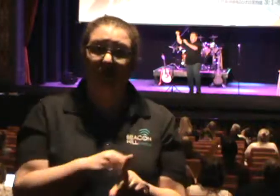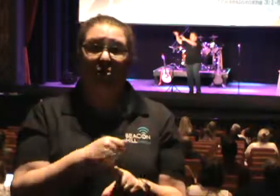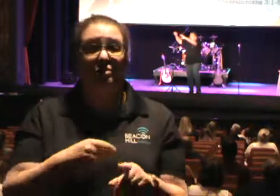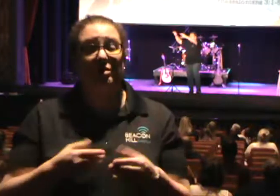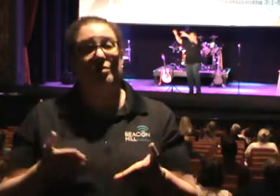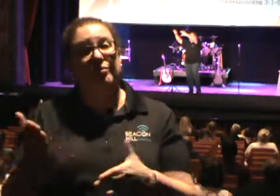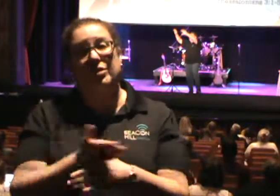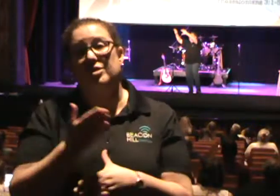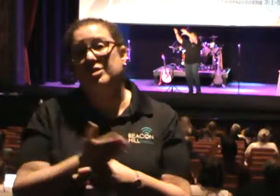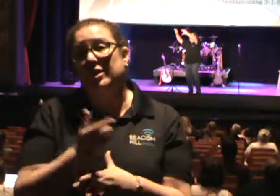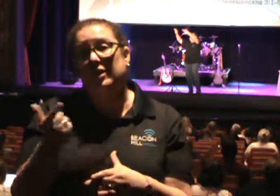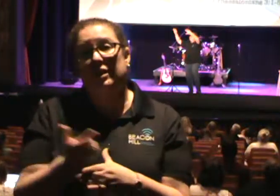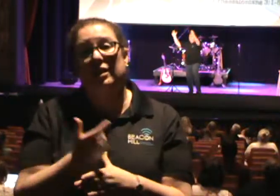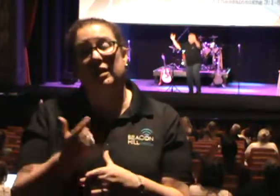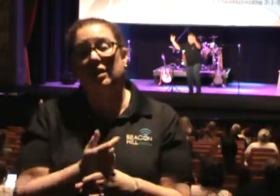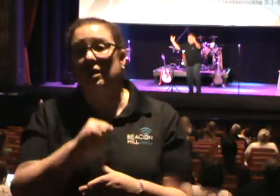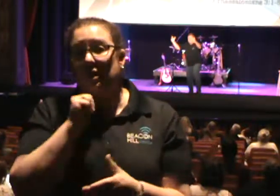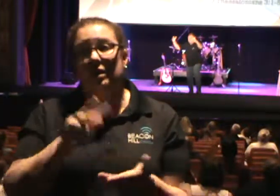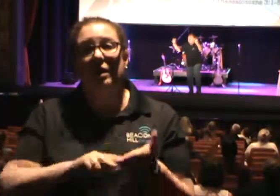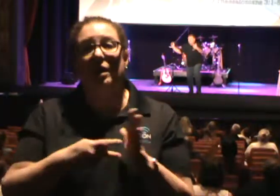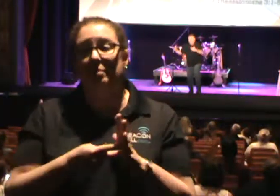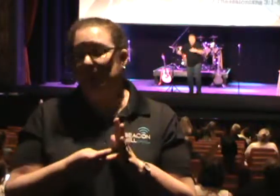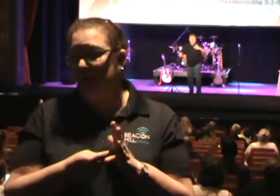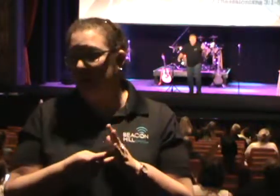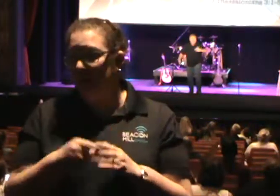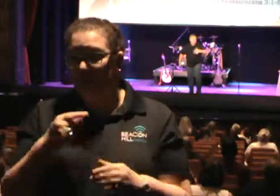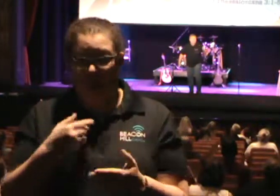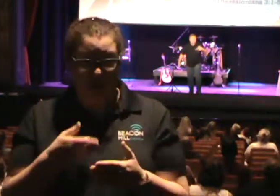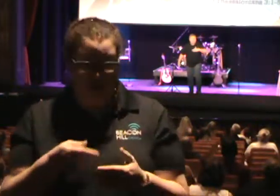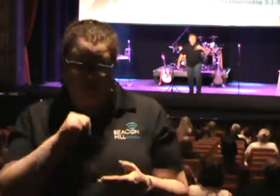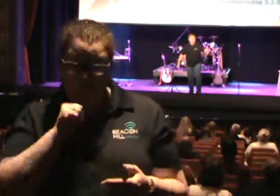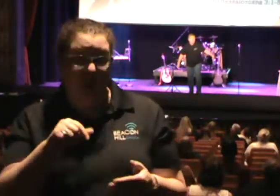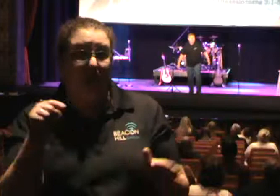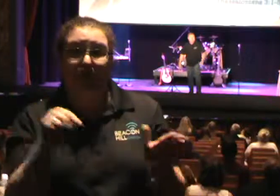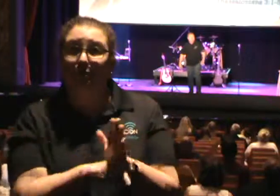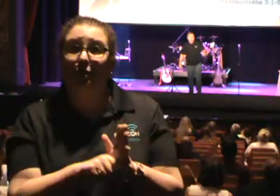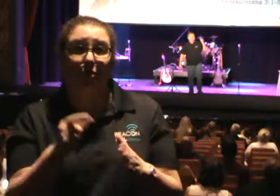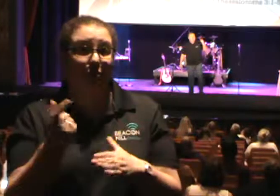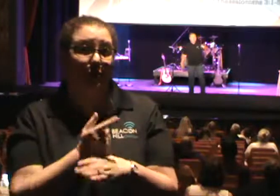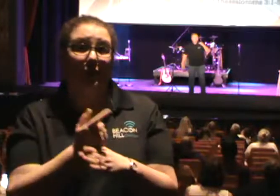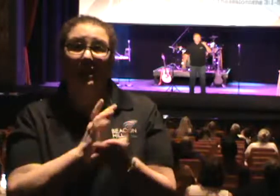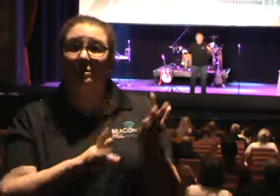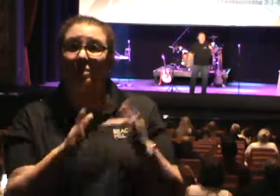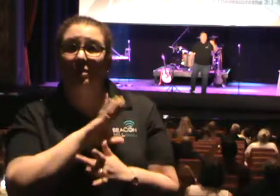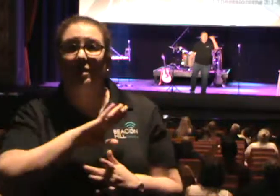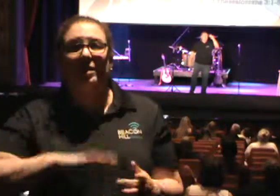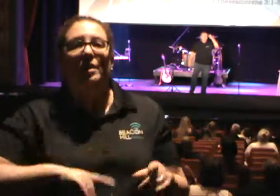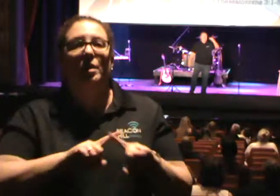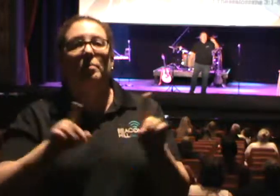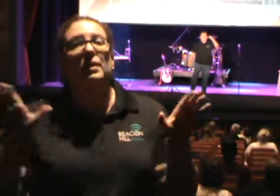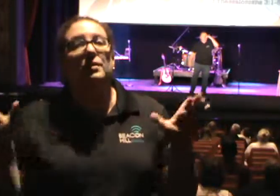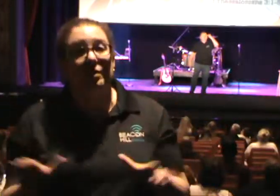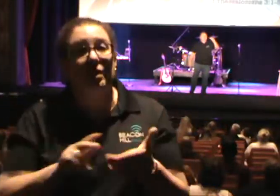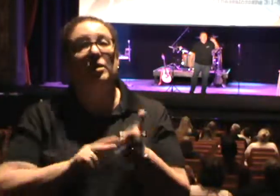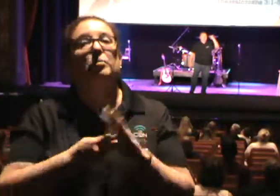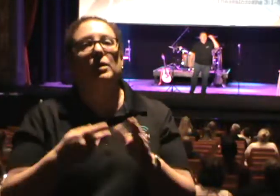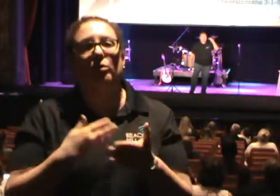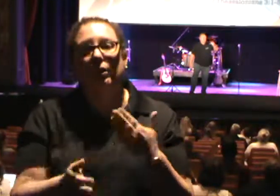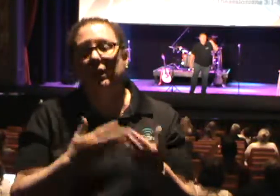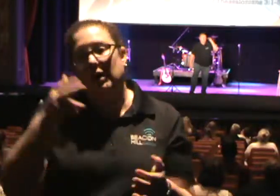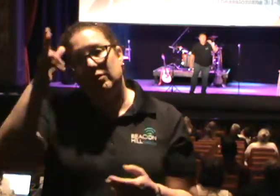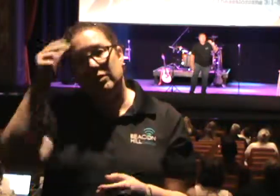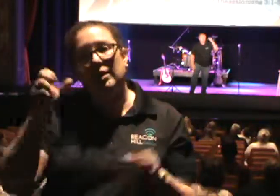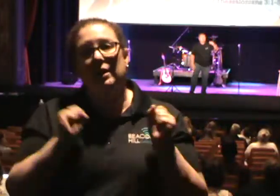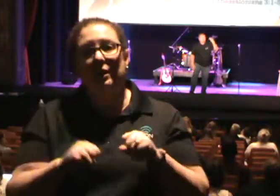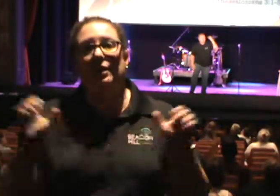you're not even going to be immune from being killed for the sake of the gospel of Jesus Christ. But that does mean that whatever Satan